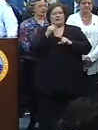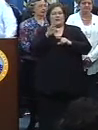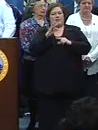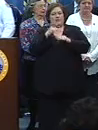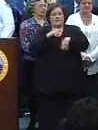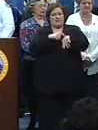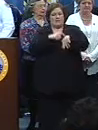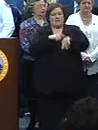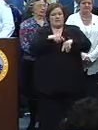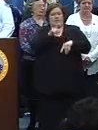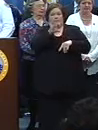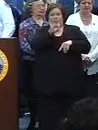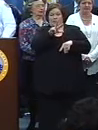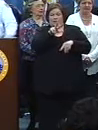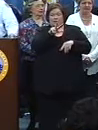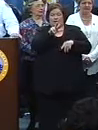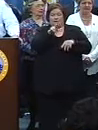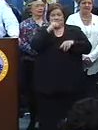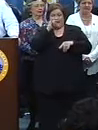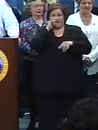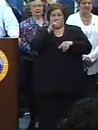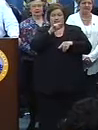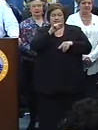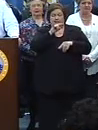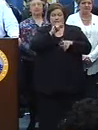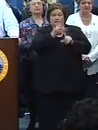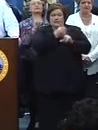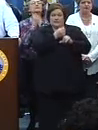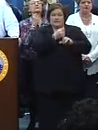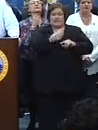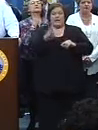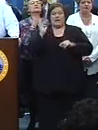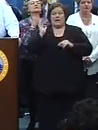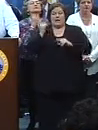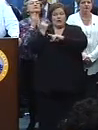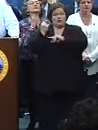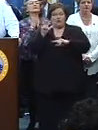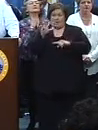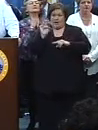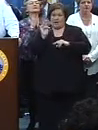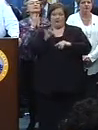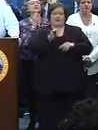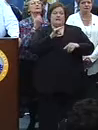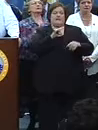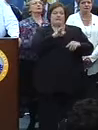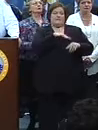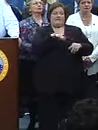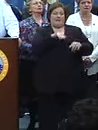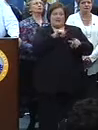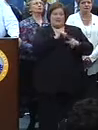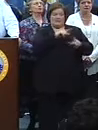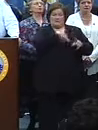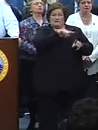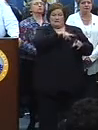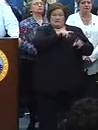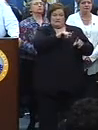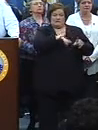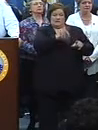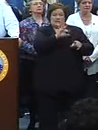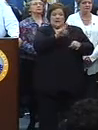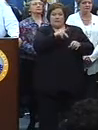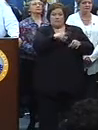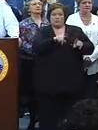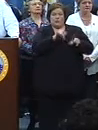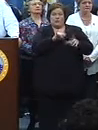And 193 kids picked up for curfew compared to 38 last year. And 55 of those kids, or 28%, were picked up during the new